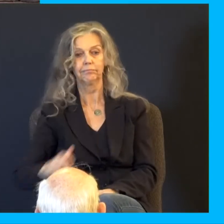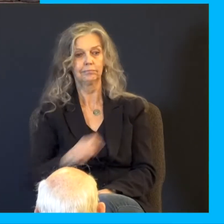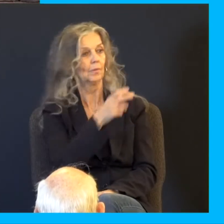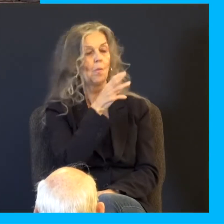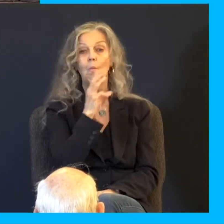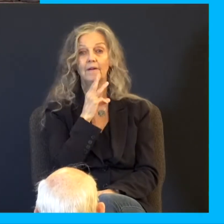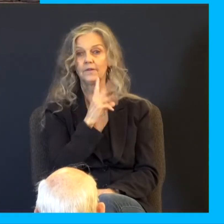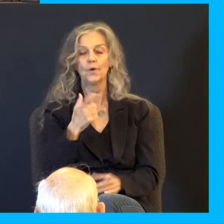that's my cup.